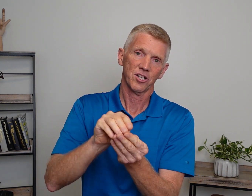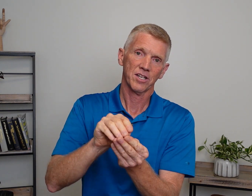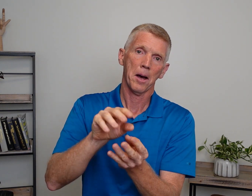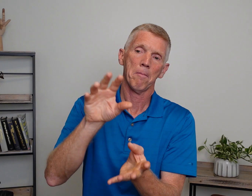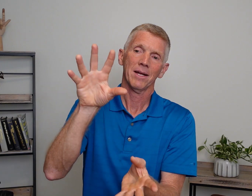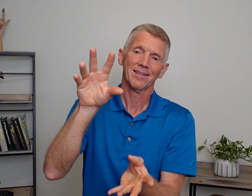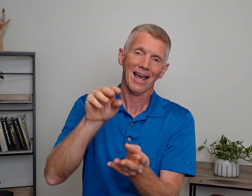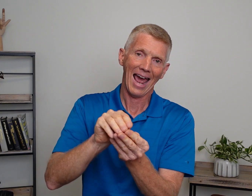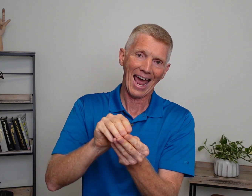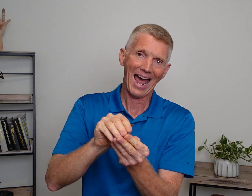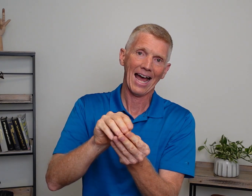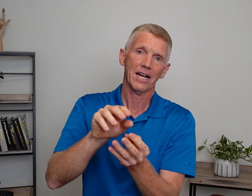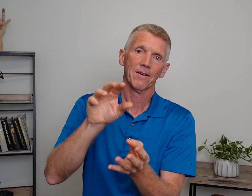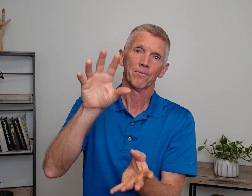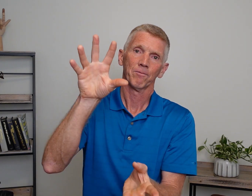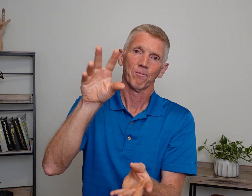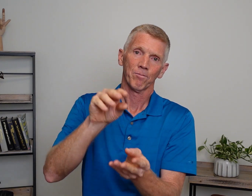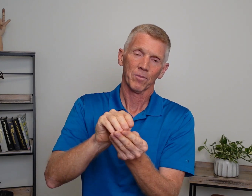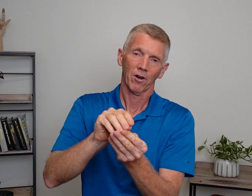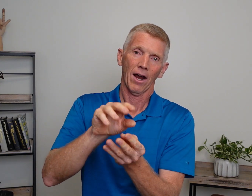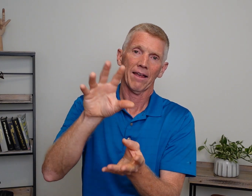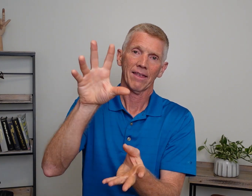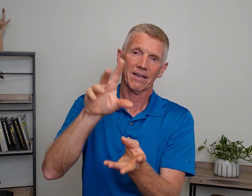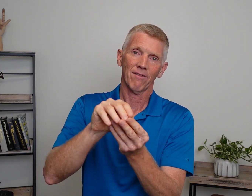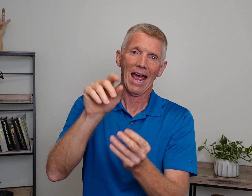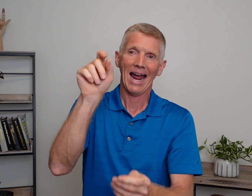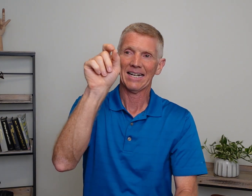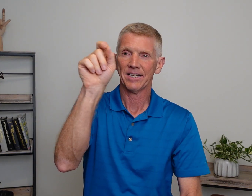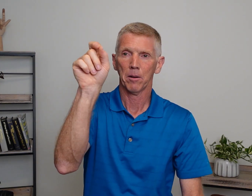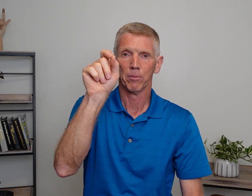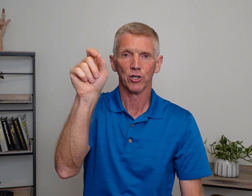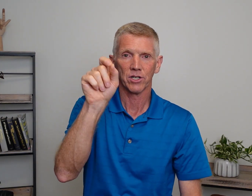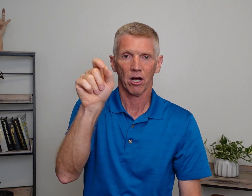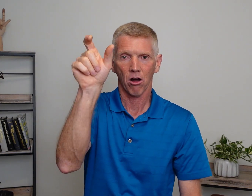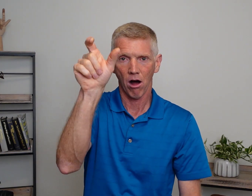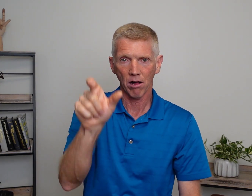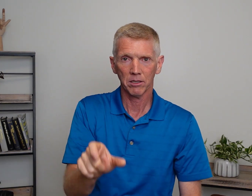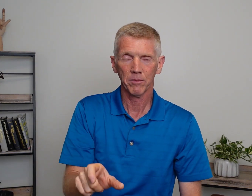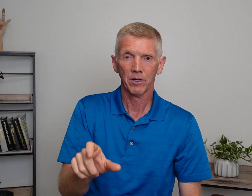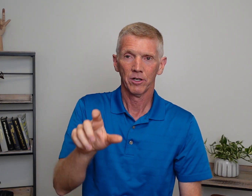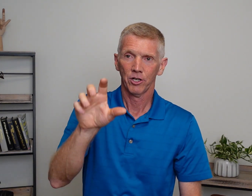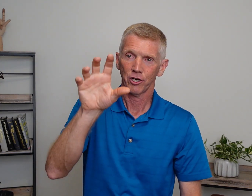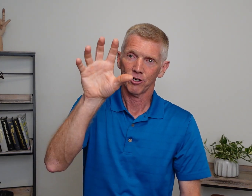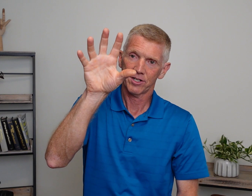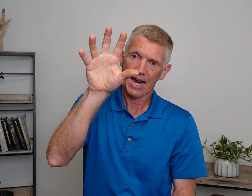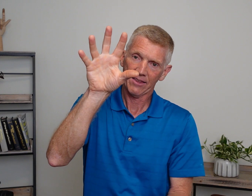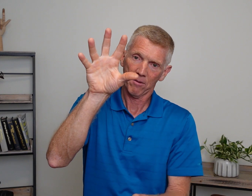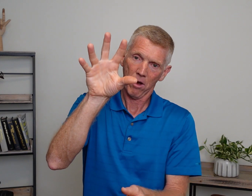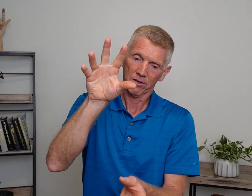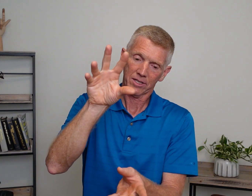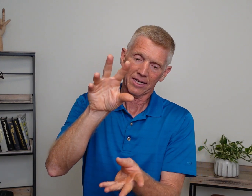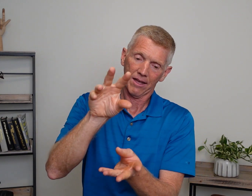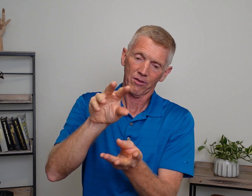sum, to add. Alright? Think of adding numbers in a column. You're taking them all together